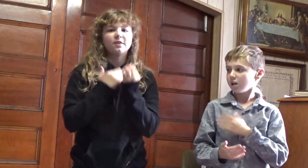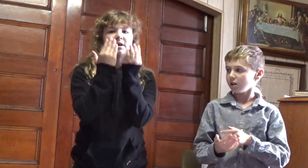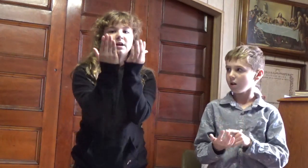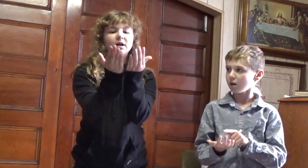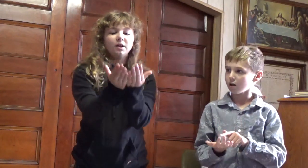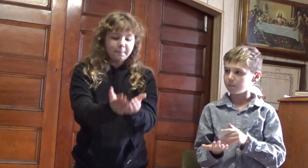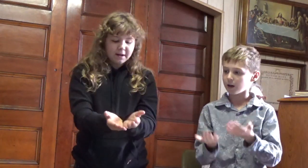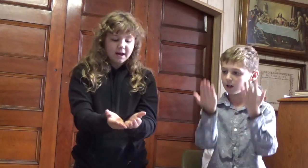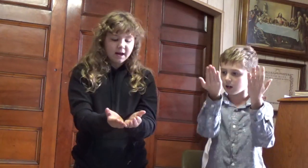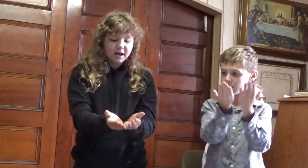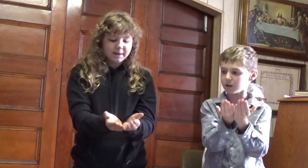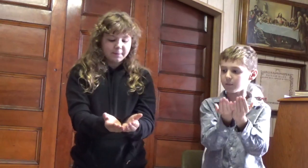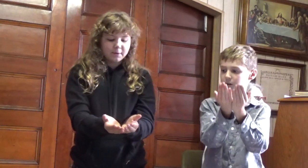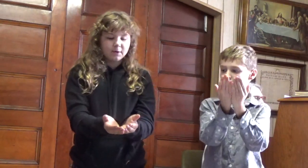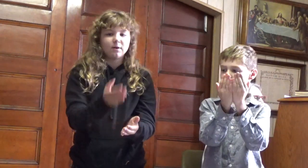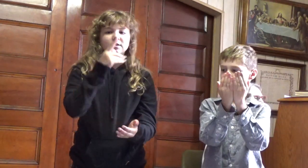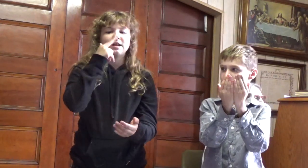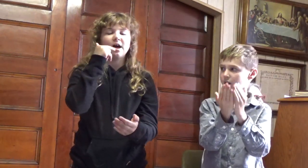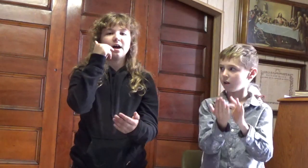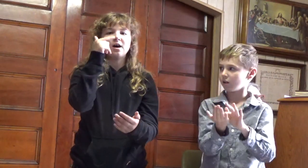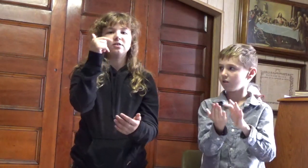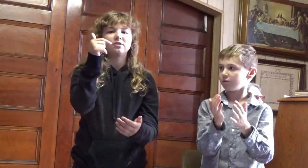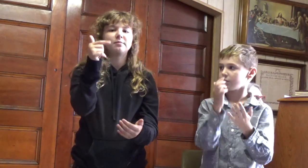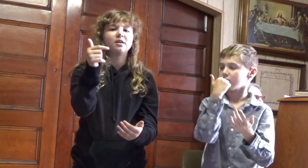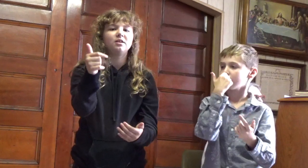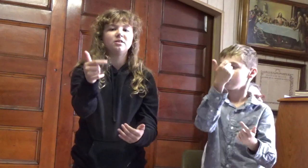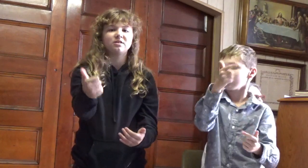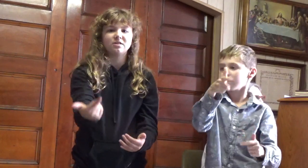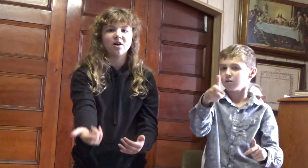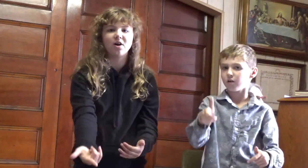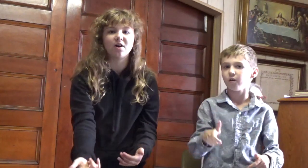The Bible tells me so.